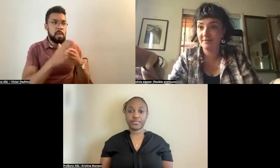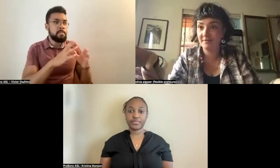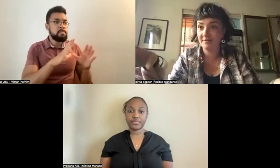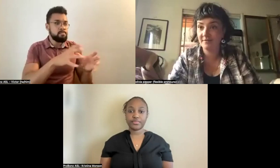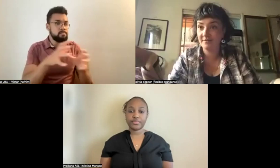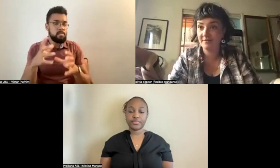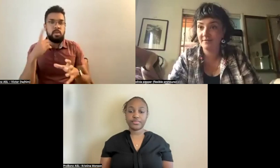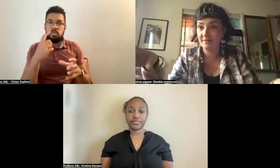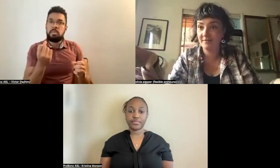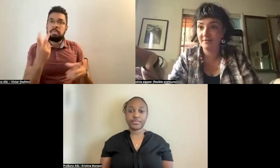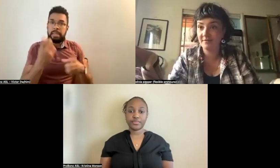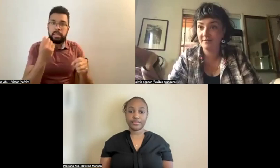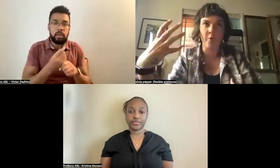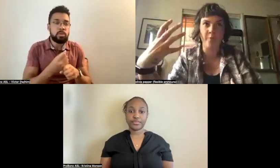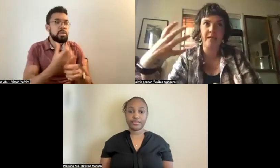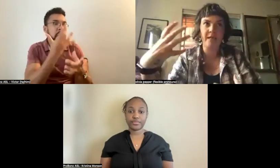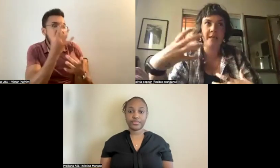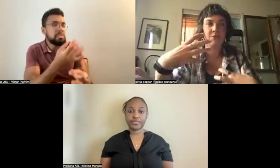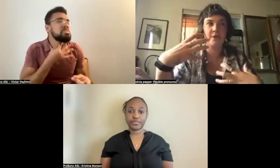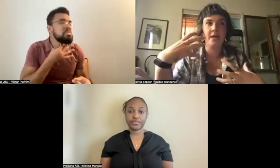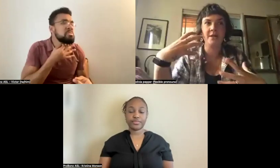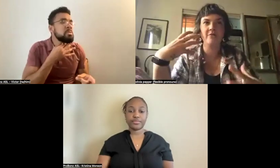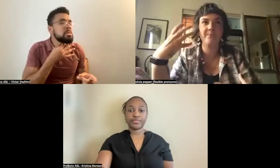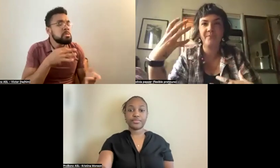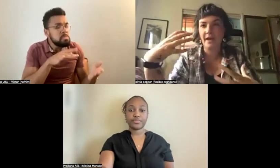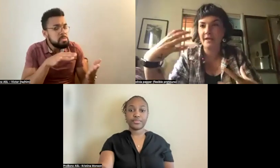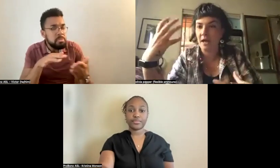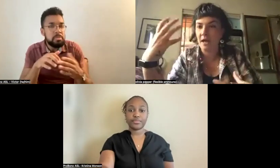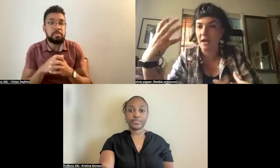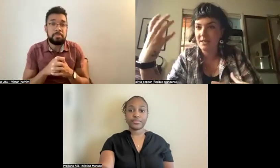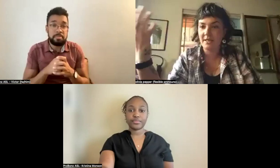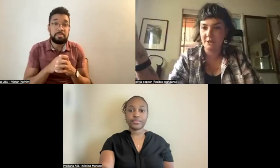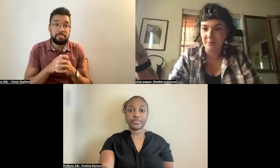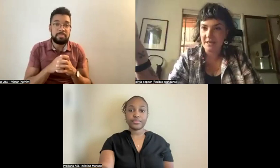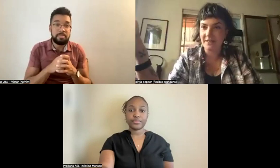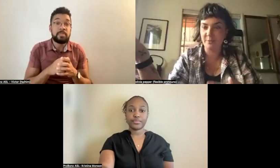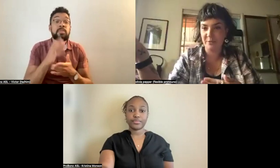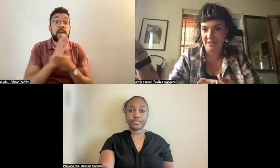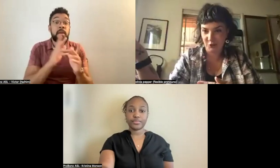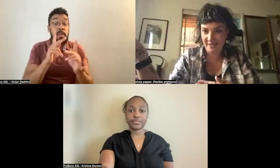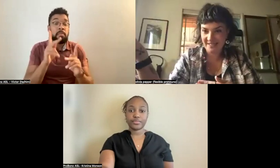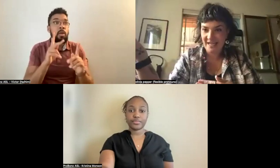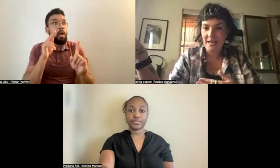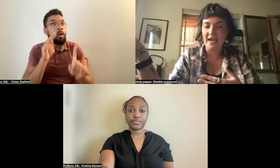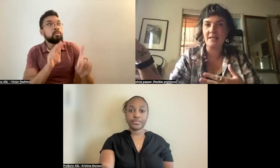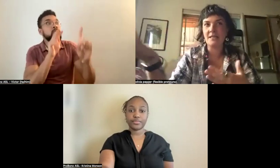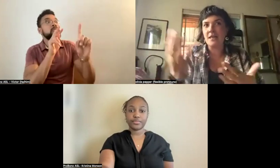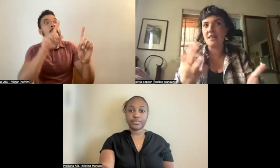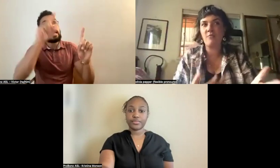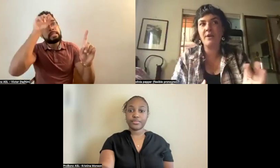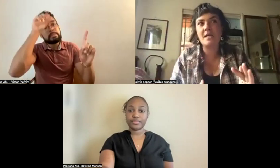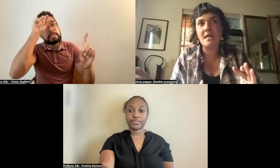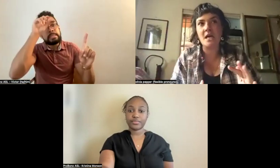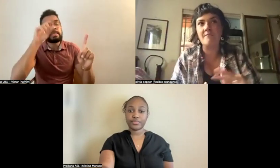And a certain group of people began to kind of idolize Egypt and the Egyptian Mysteries. And they